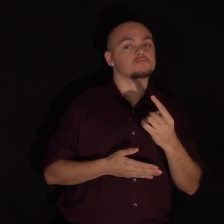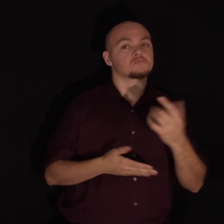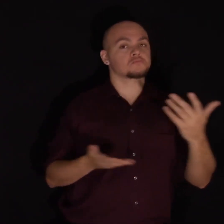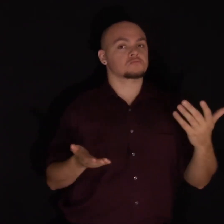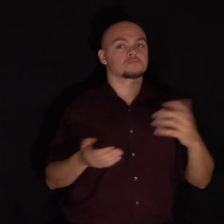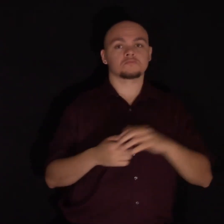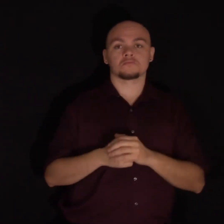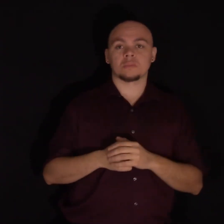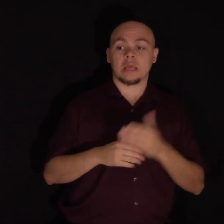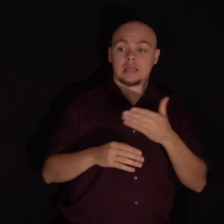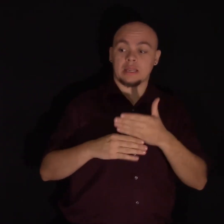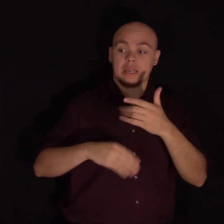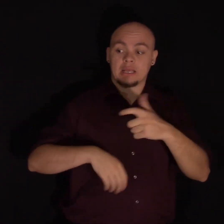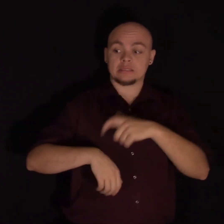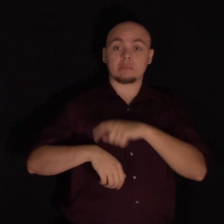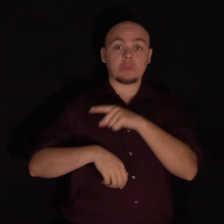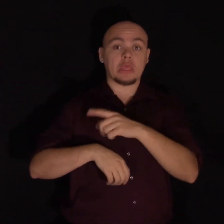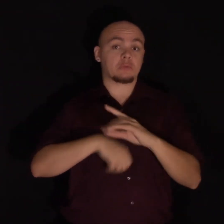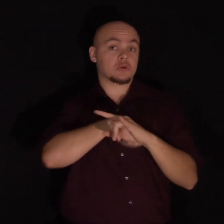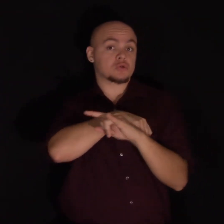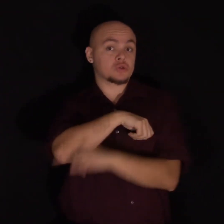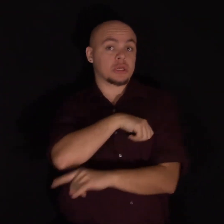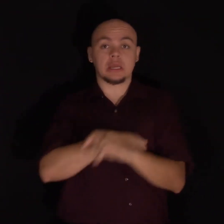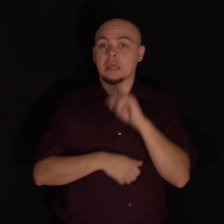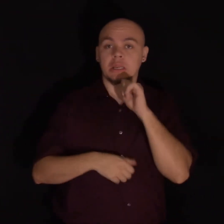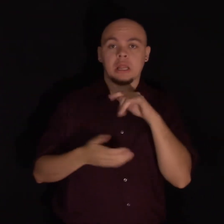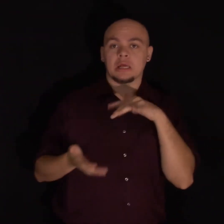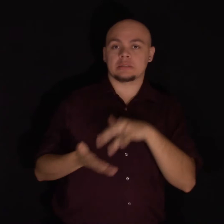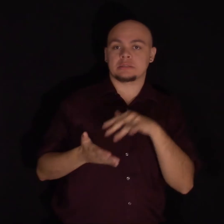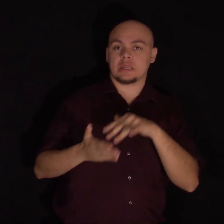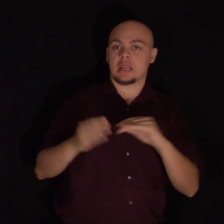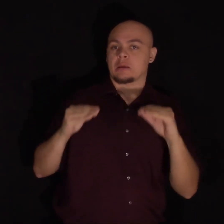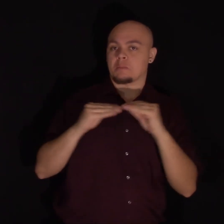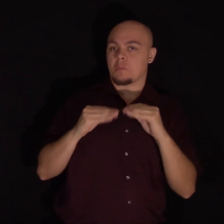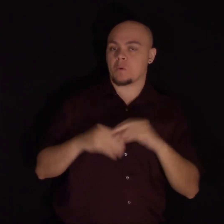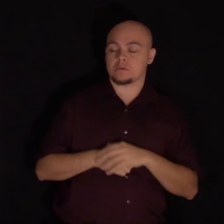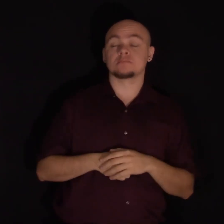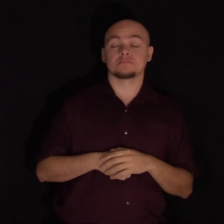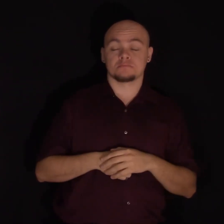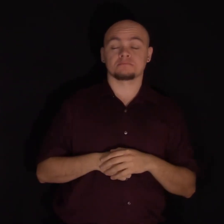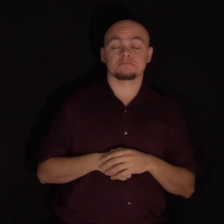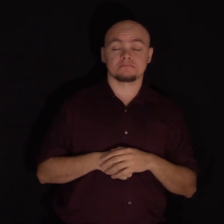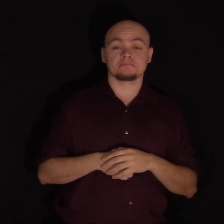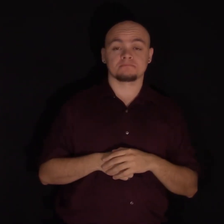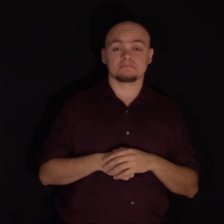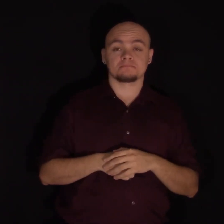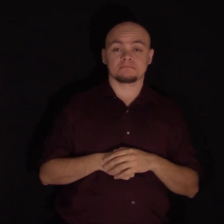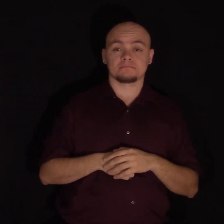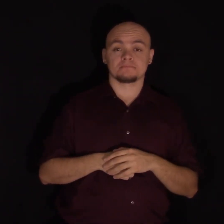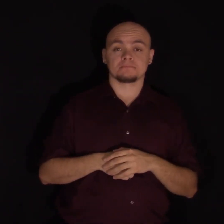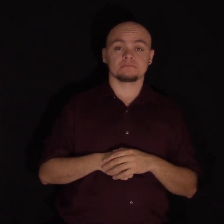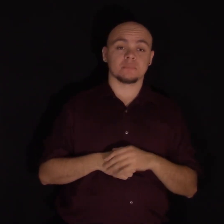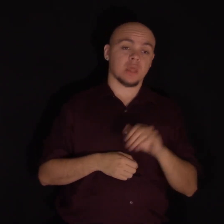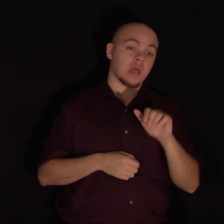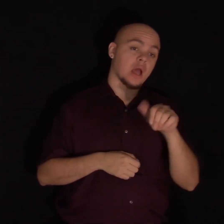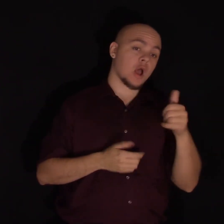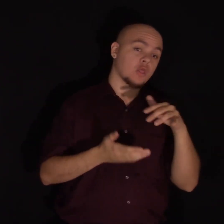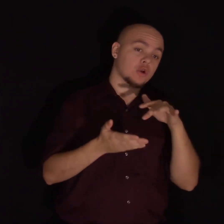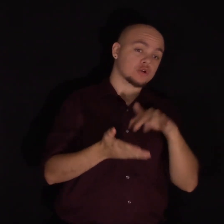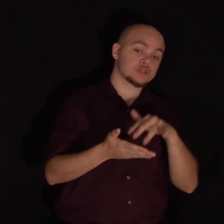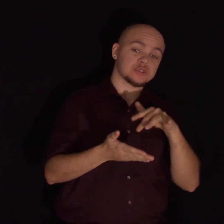cheat the next time instead of studying more if they failed a test. In another study,